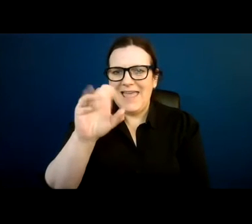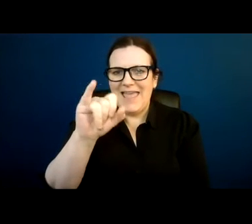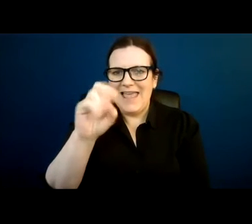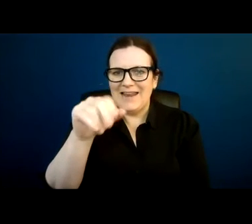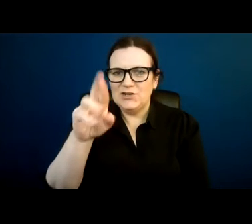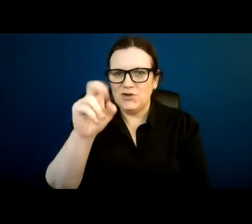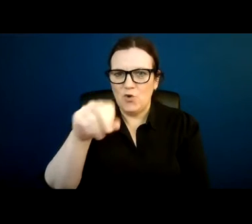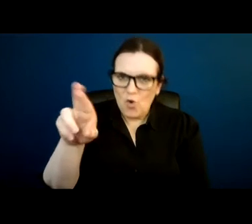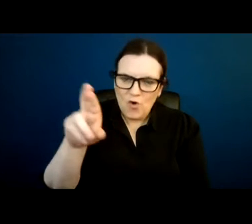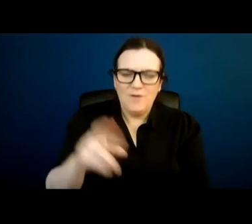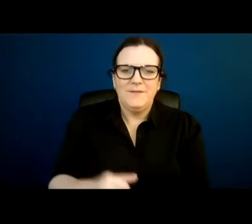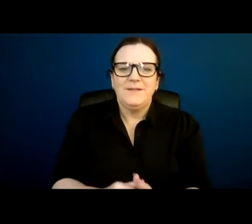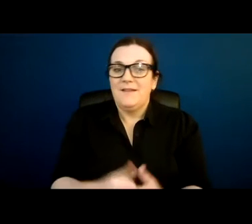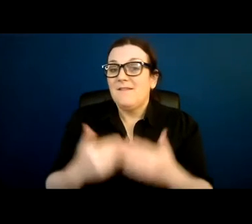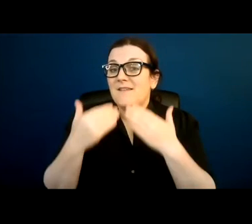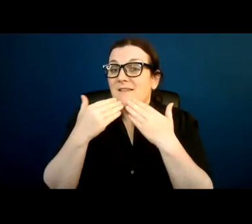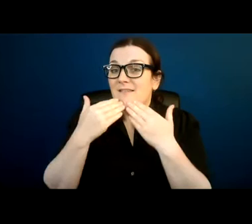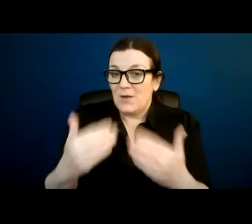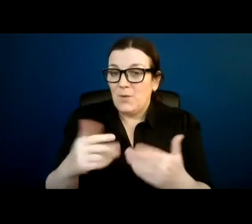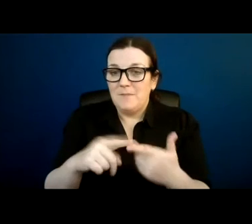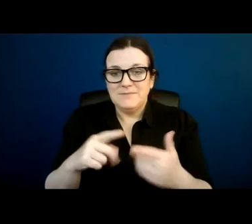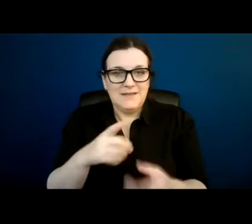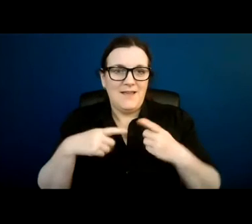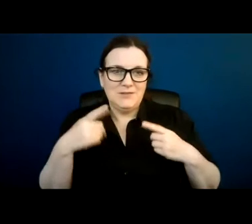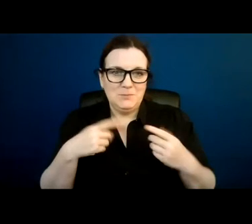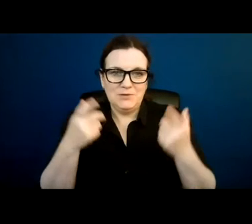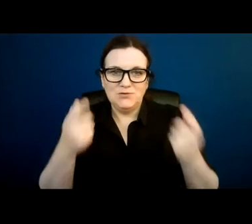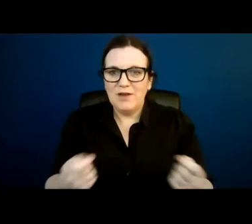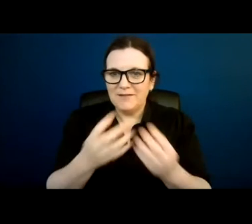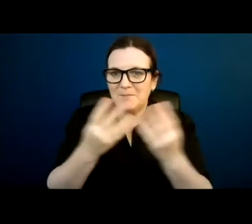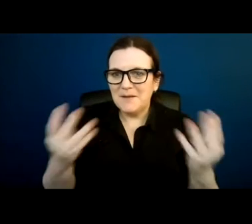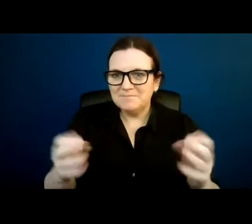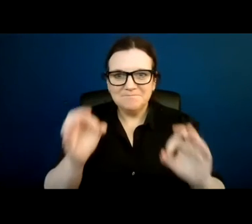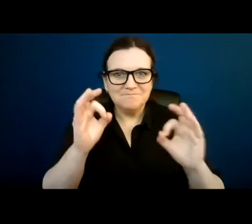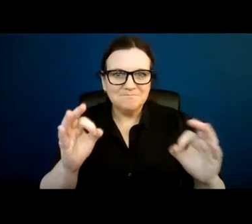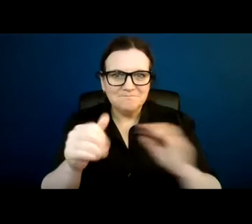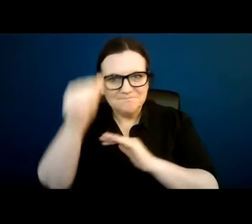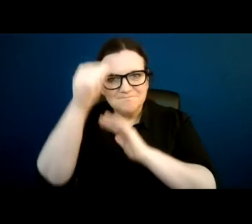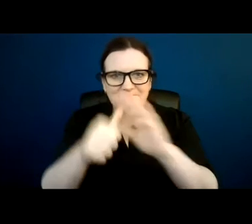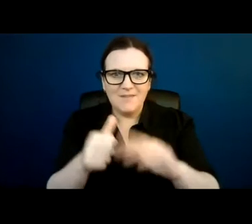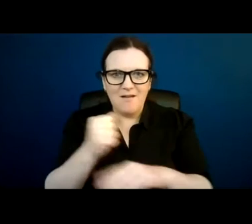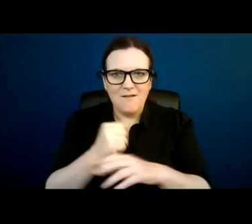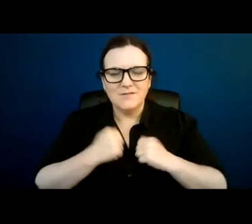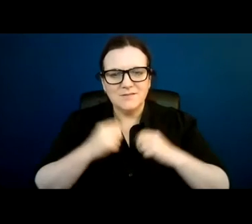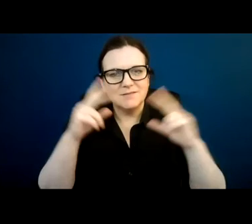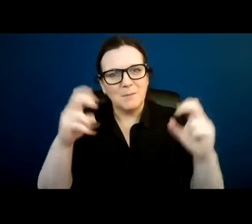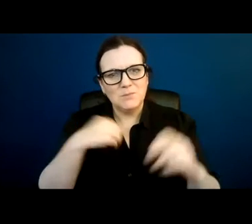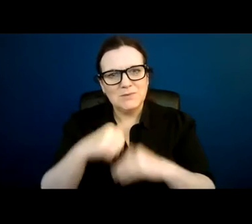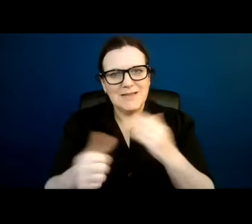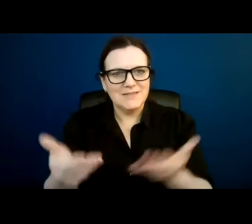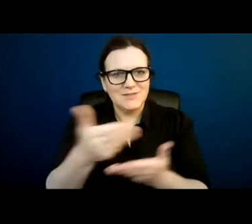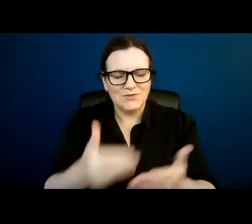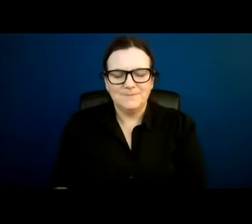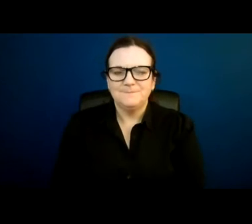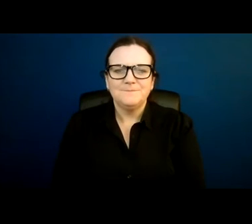be with you all today and to be chairing a panel with such excellent expertise on our topic for today's discussion. So